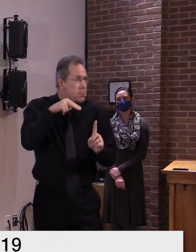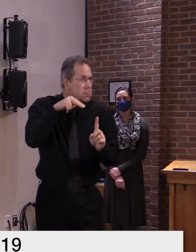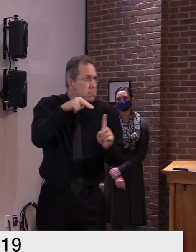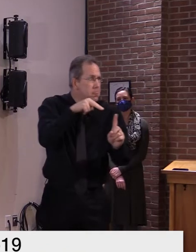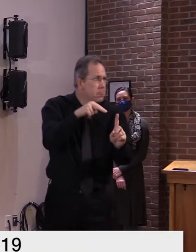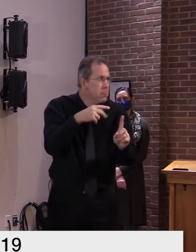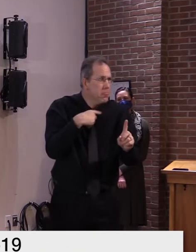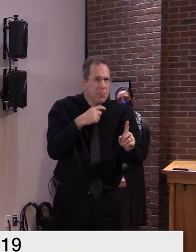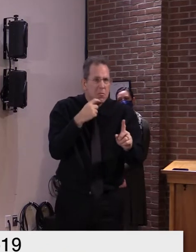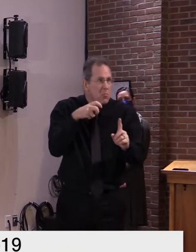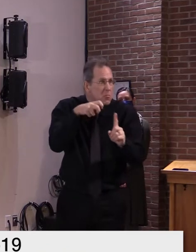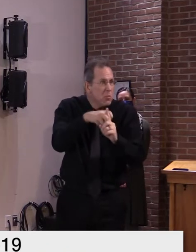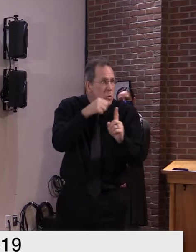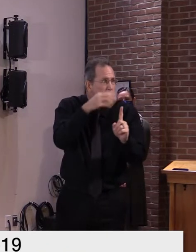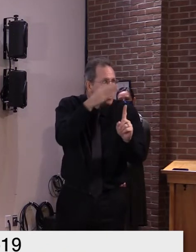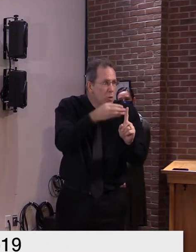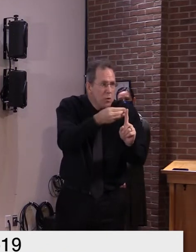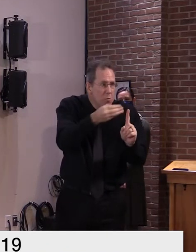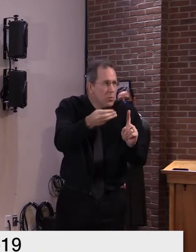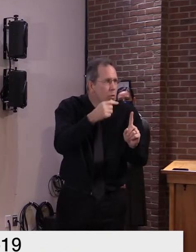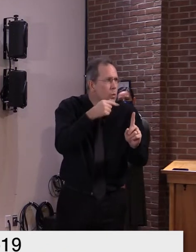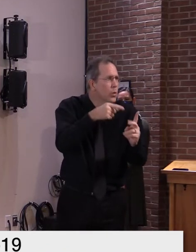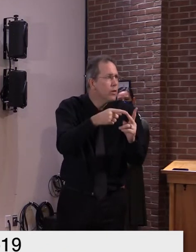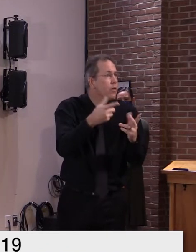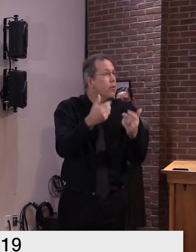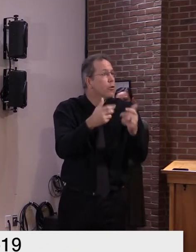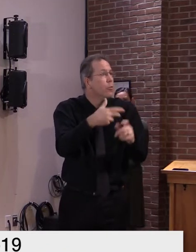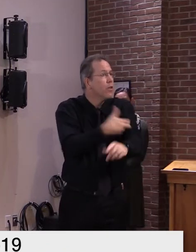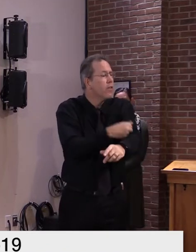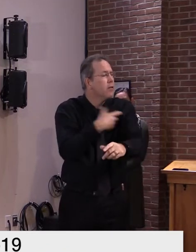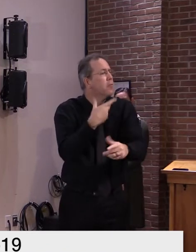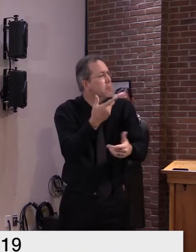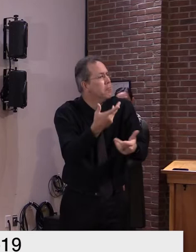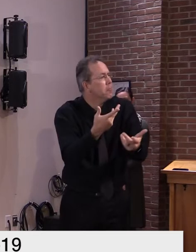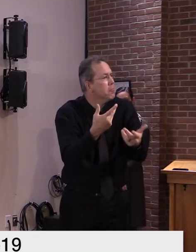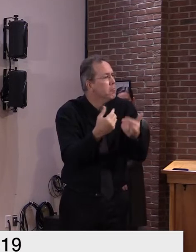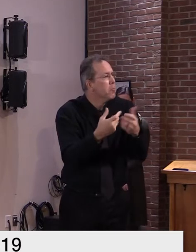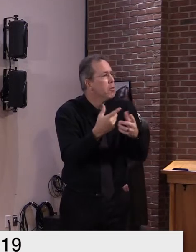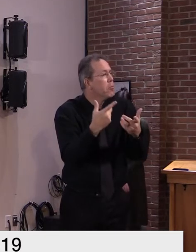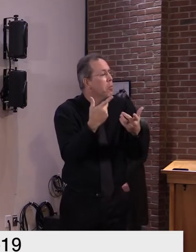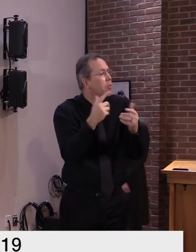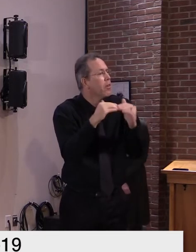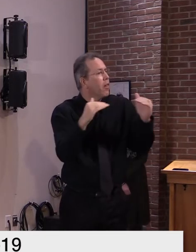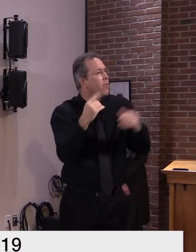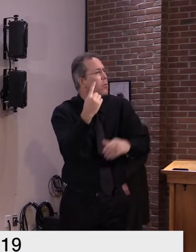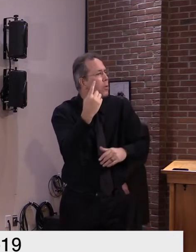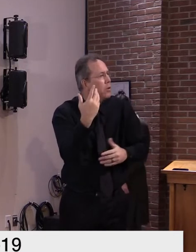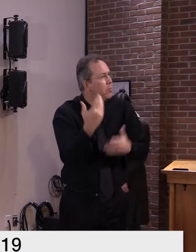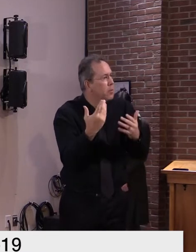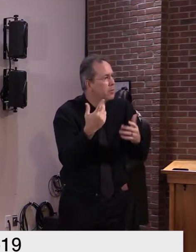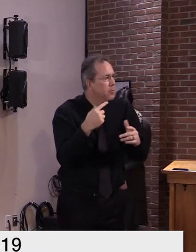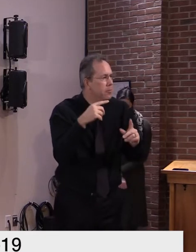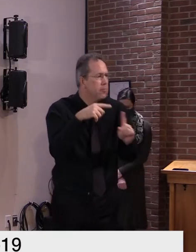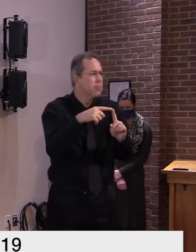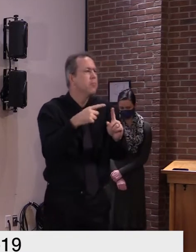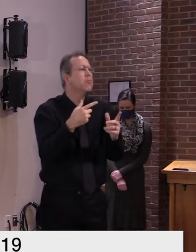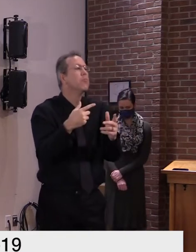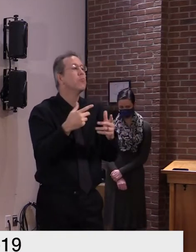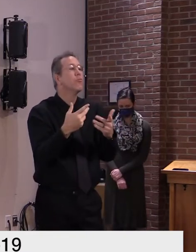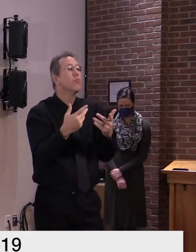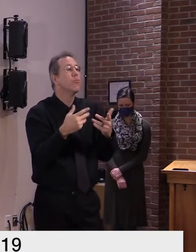which vaccine they got because we do anticipate there'll be more than one what doses they got